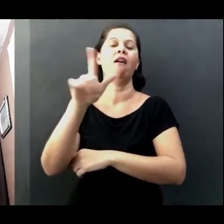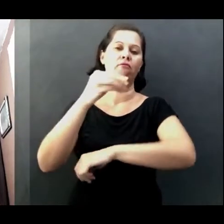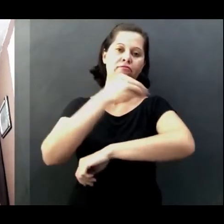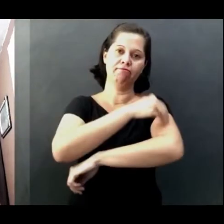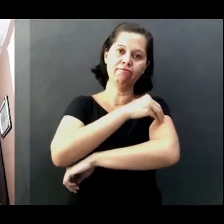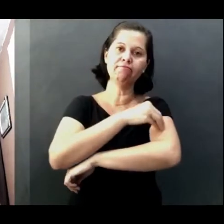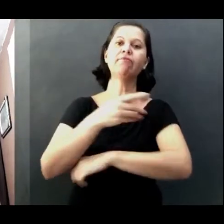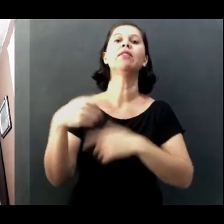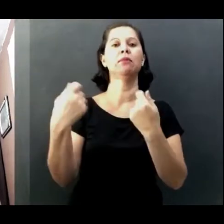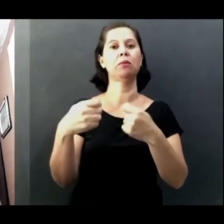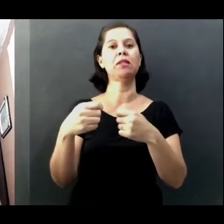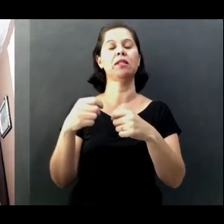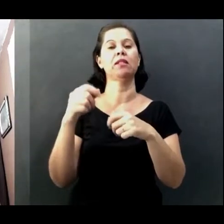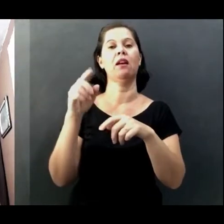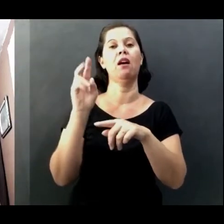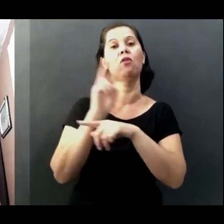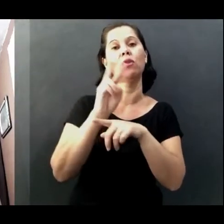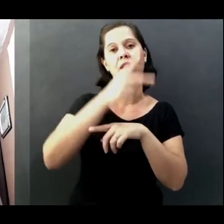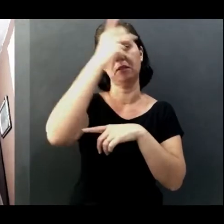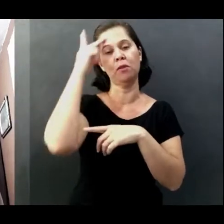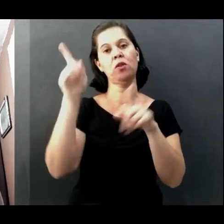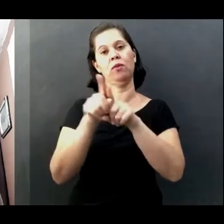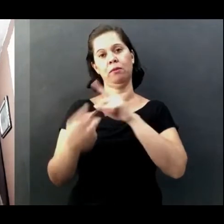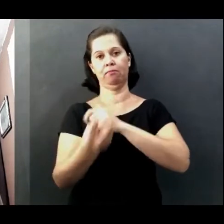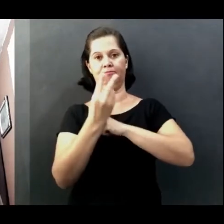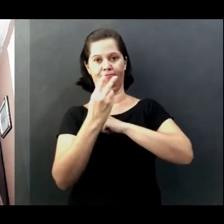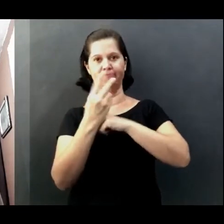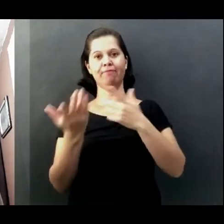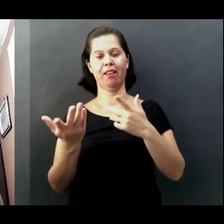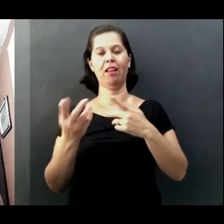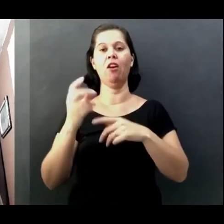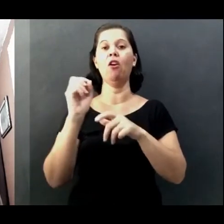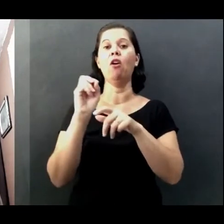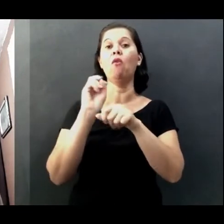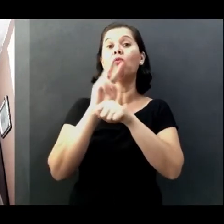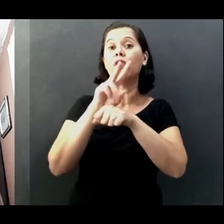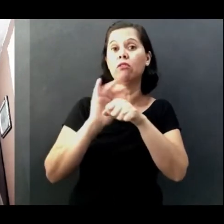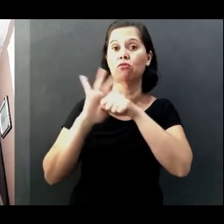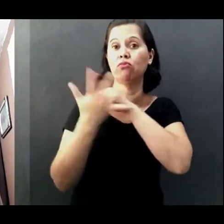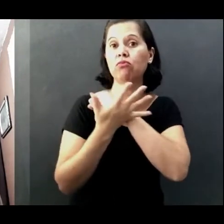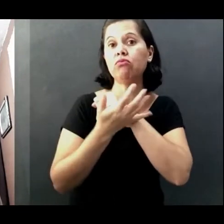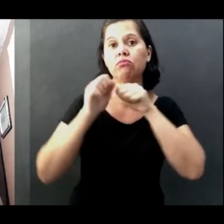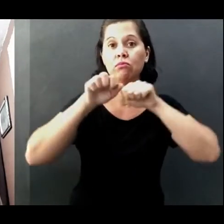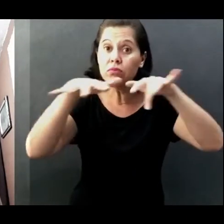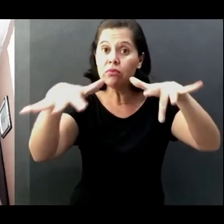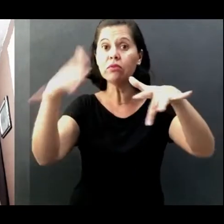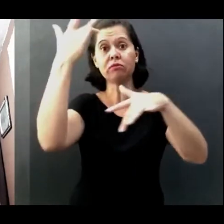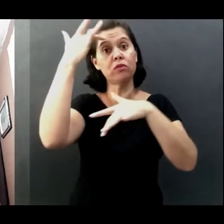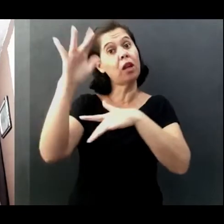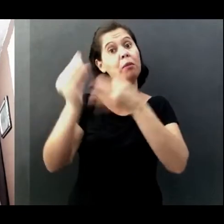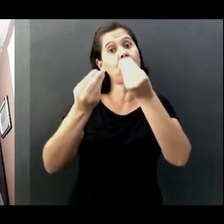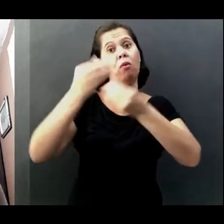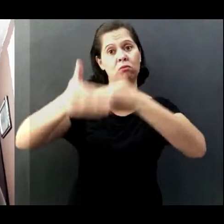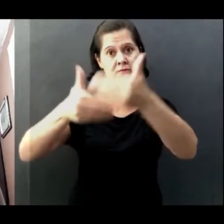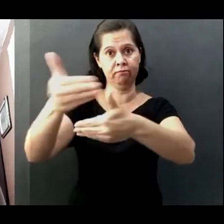care and be able to take care of others. The virus is all around us and we don't know what it's gonna be like.